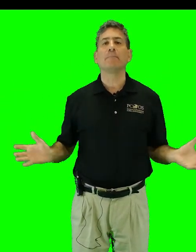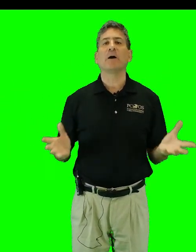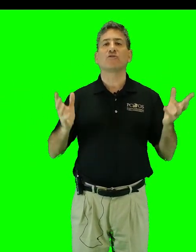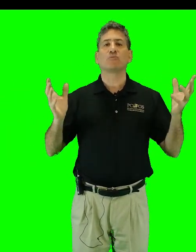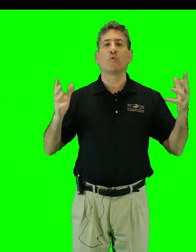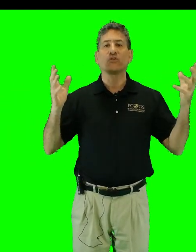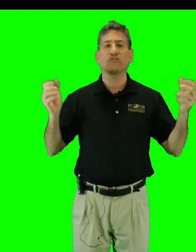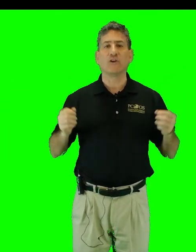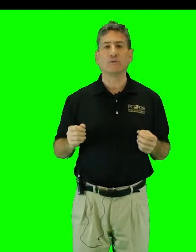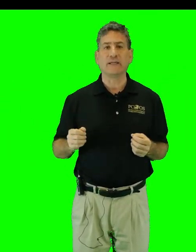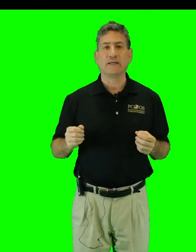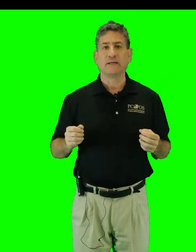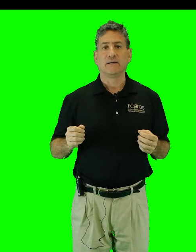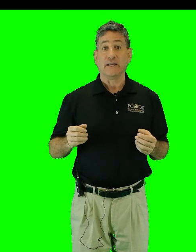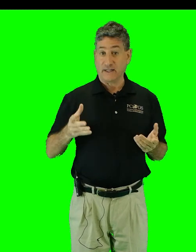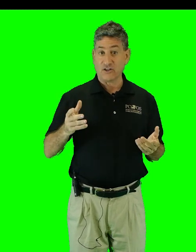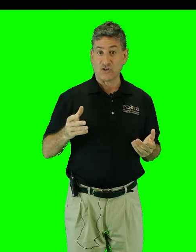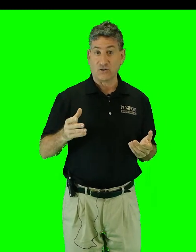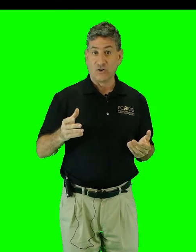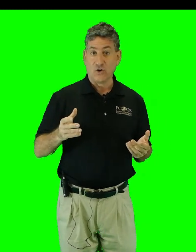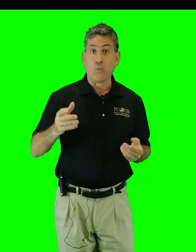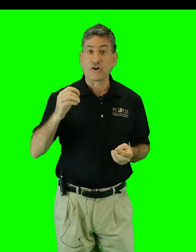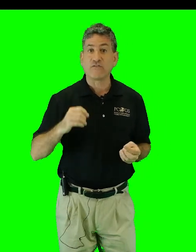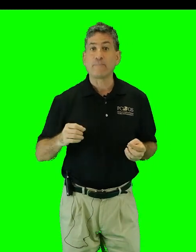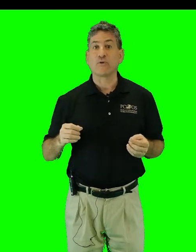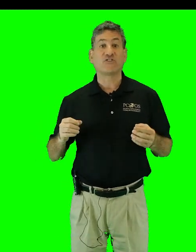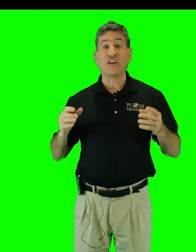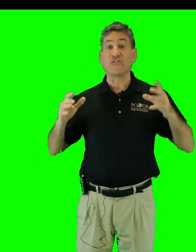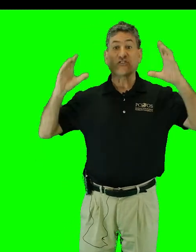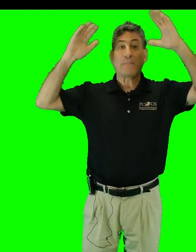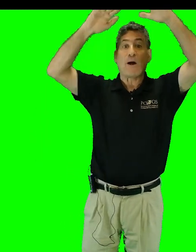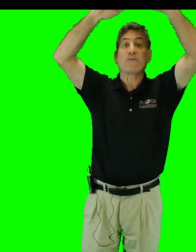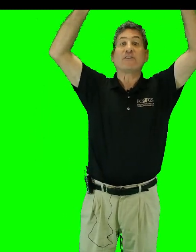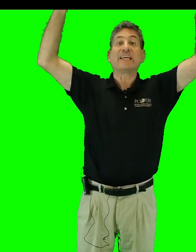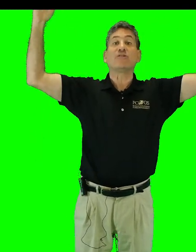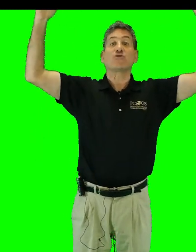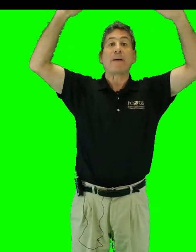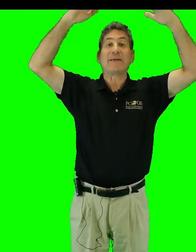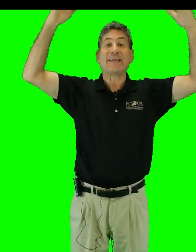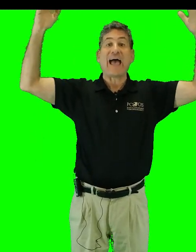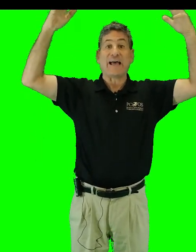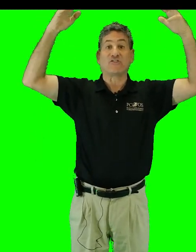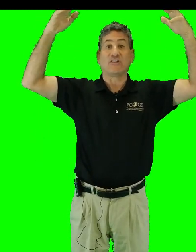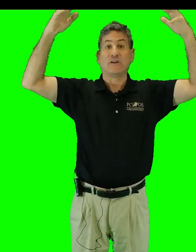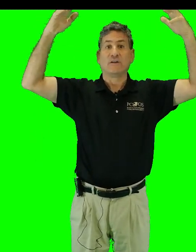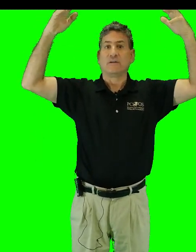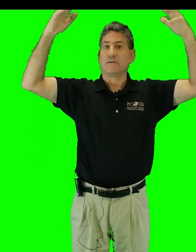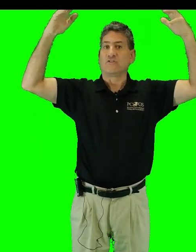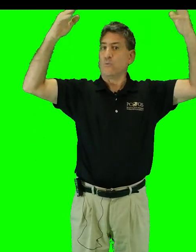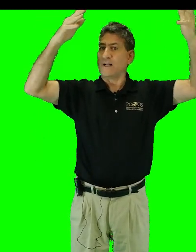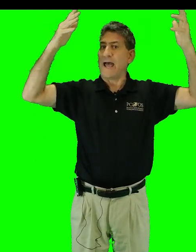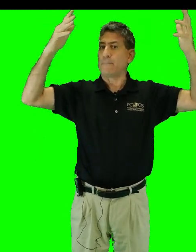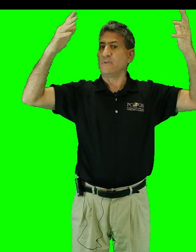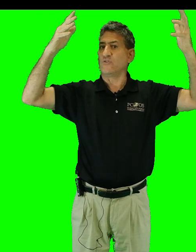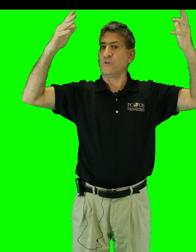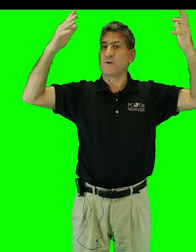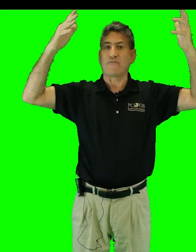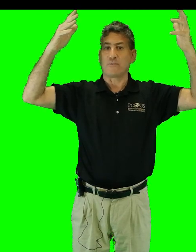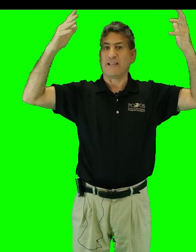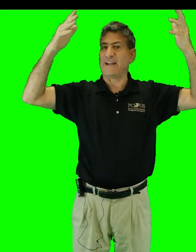much more slowly. In addition, water vapor itself is a powerful heat-trapping gas. So what happens when you cover the planet